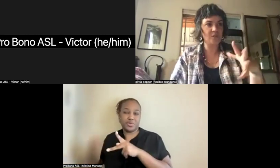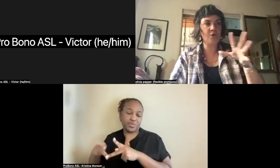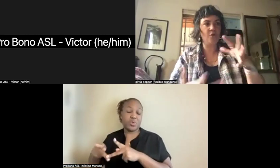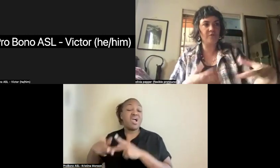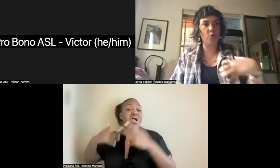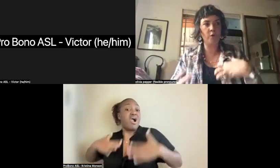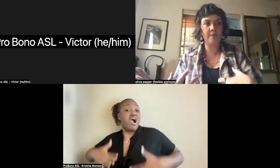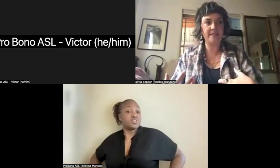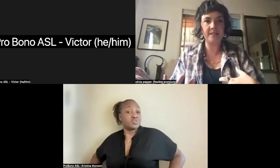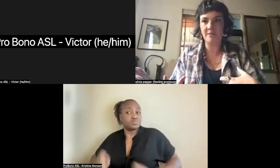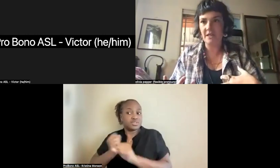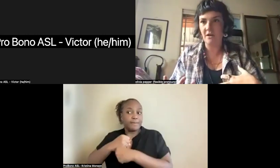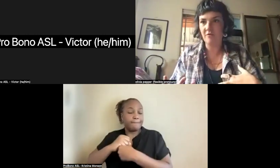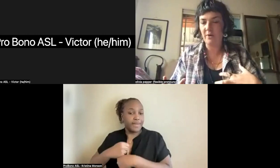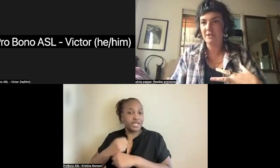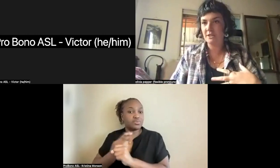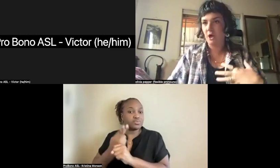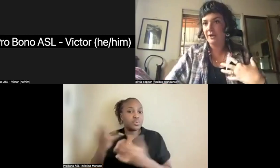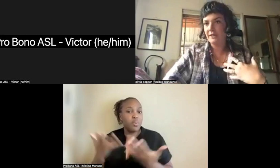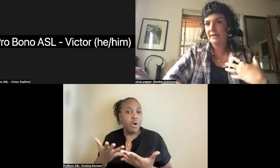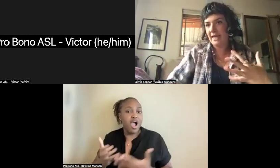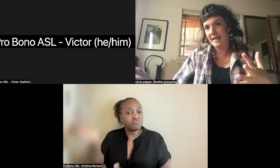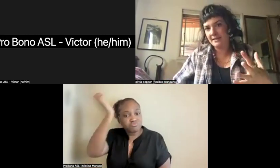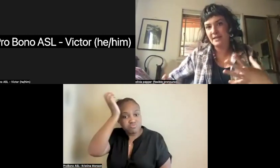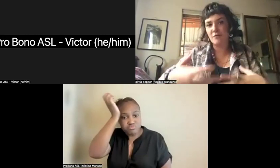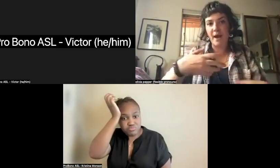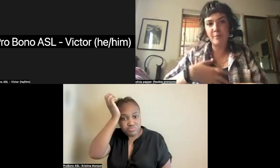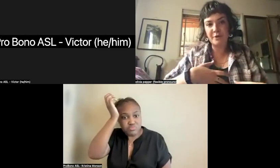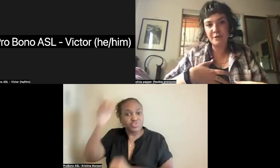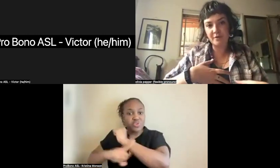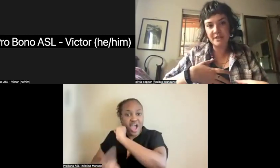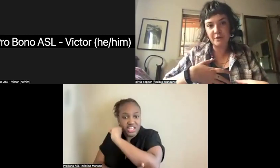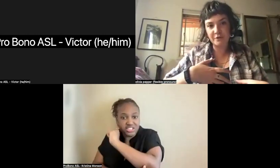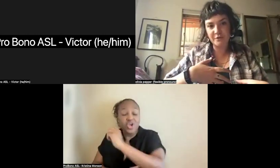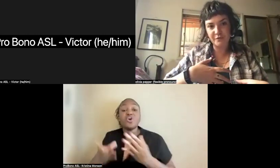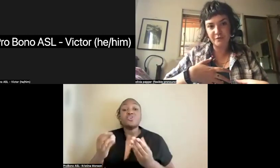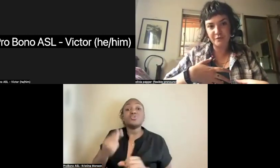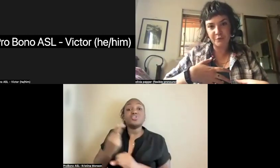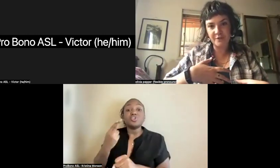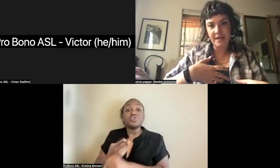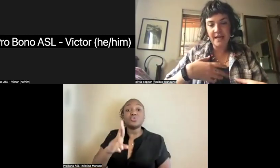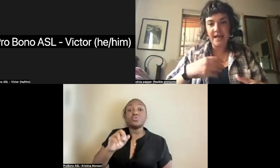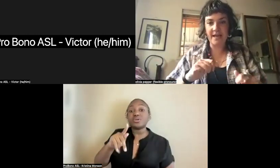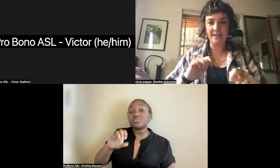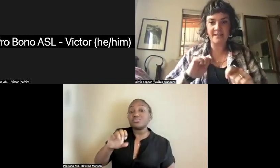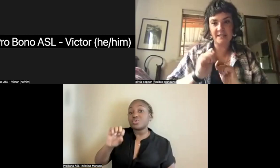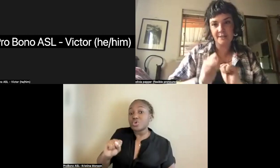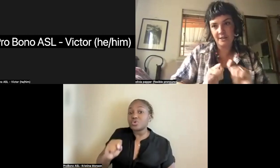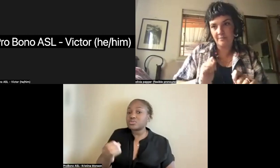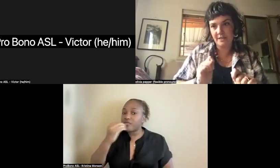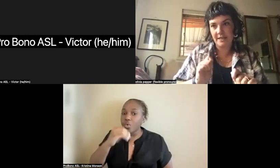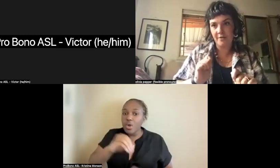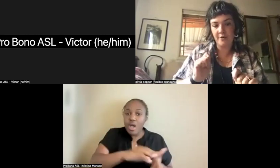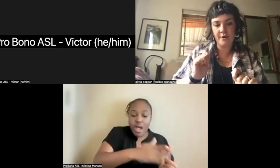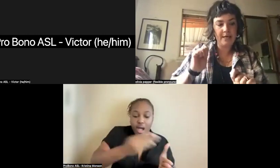was known for ornamenting themselves with discarded cans and wrappers from single-use food and stitching